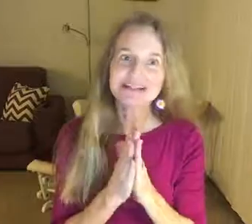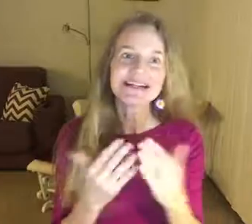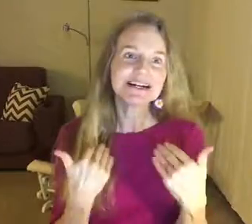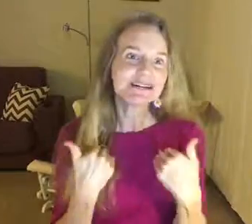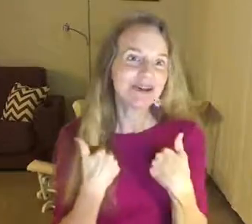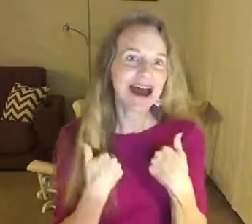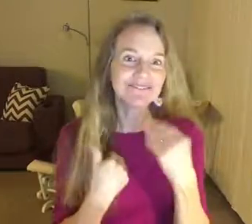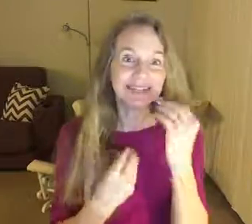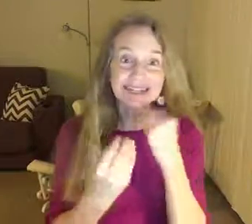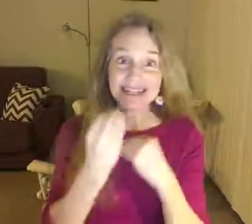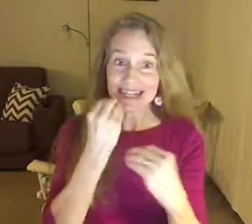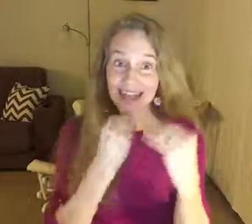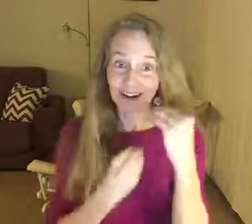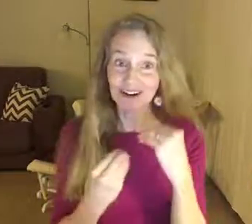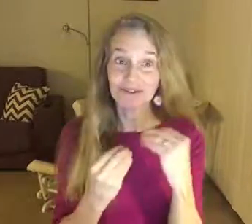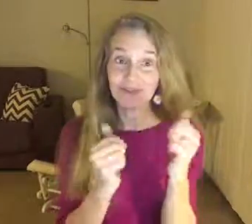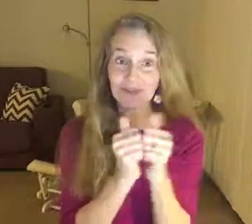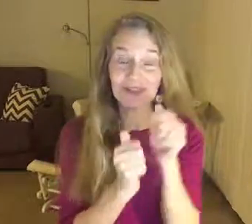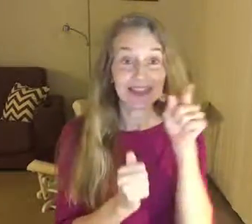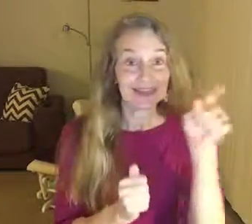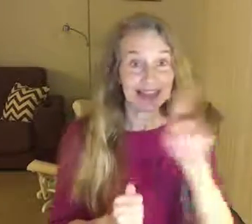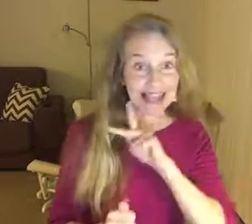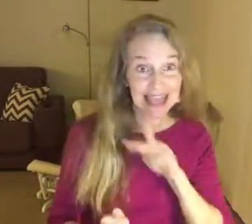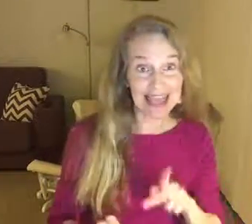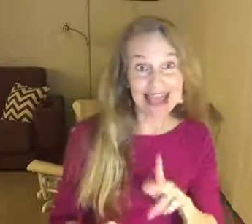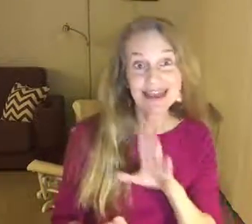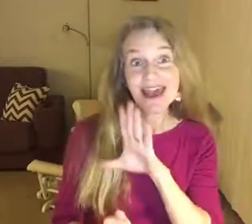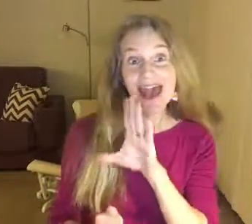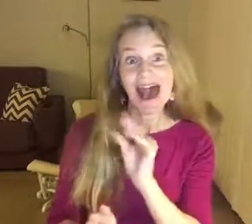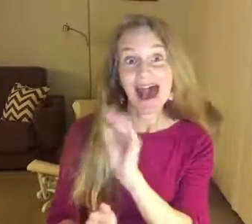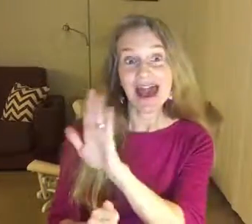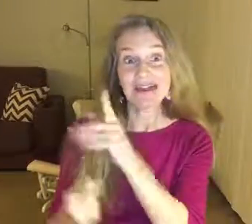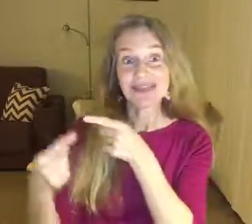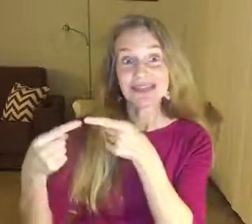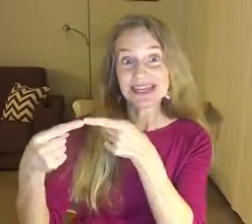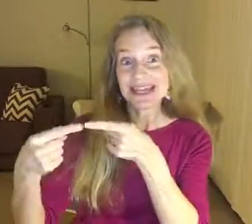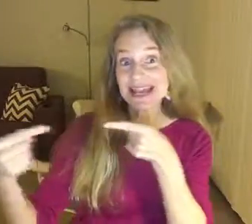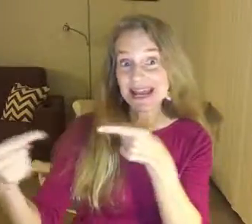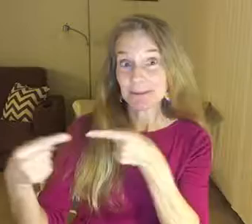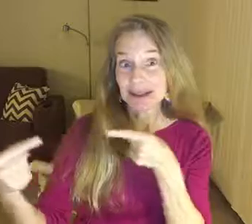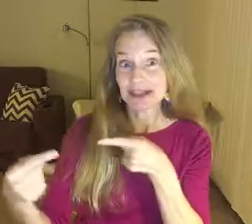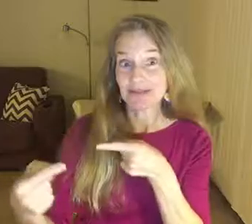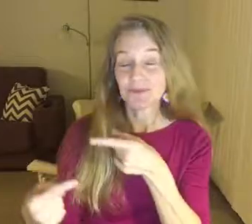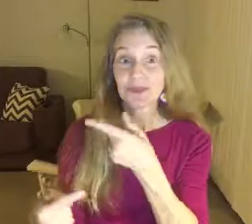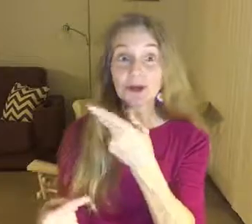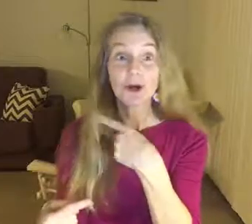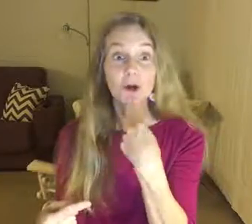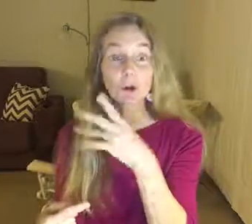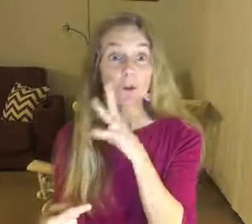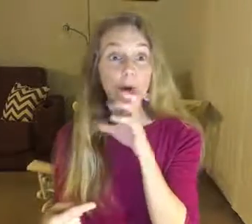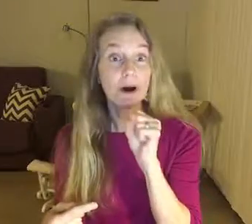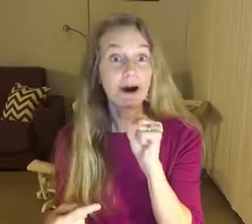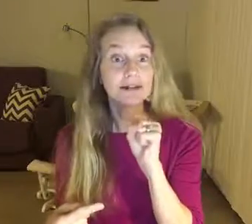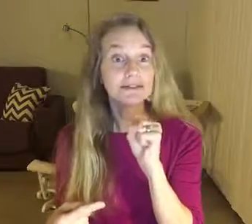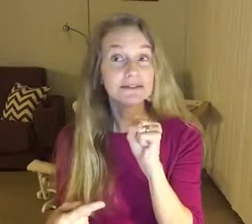to have a deal with the king, and the enemy, who was,